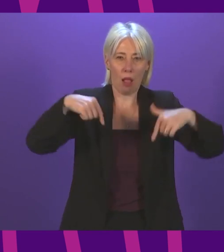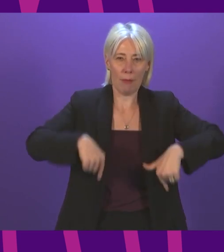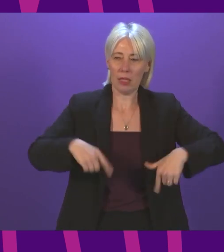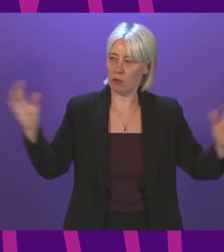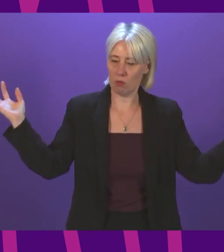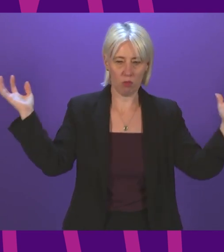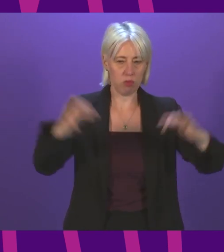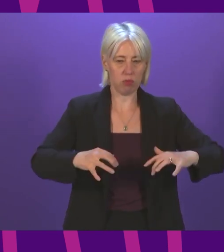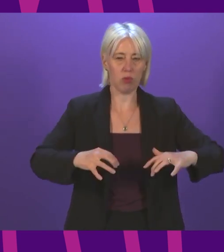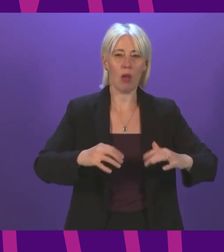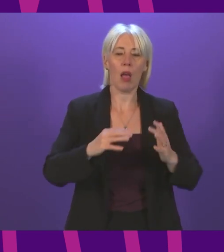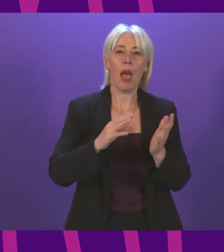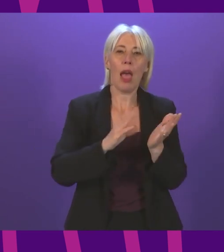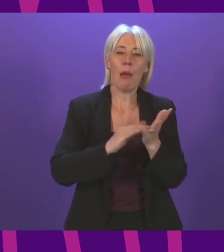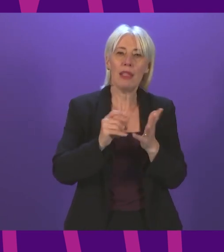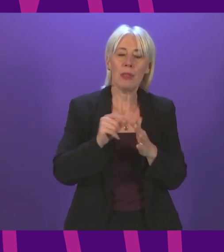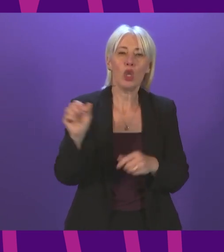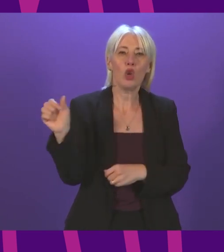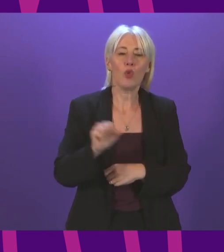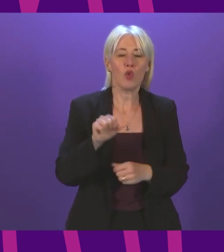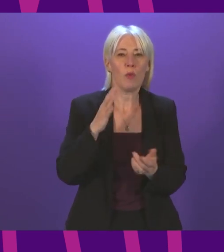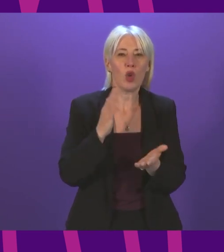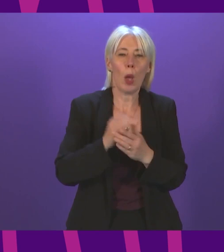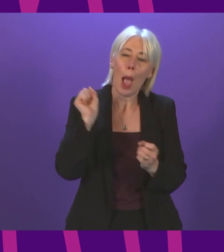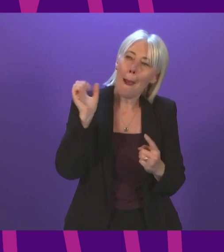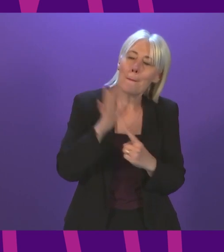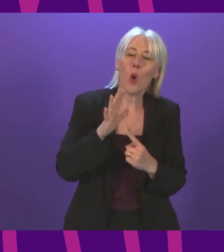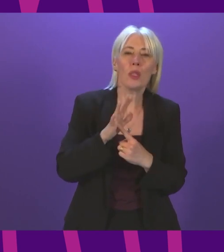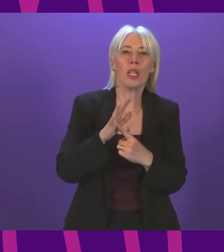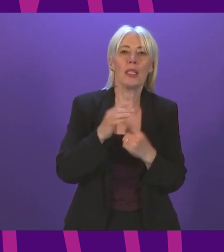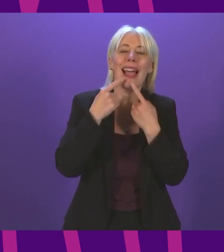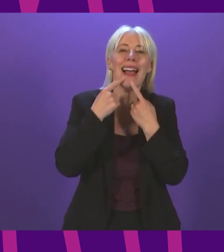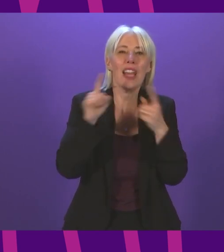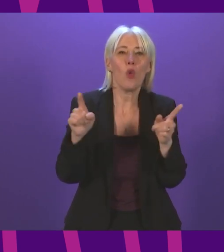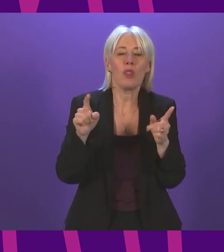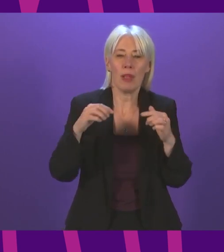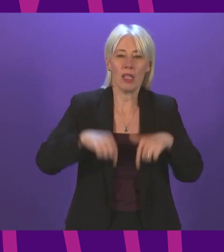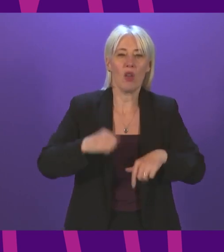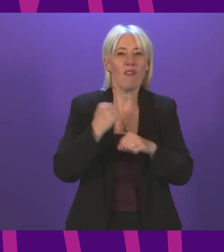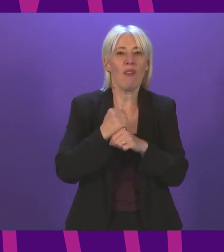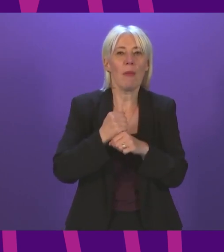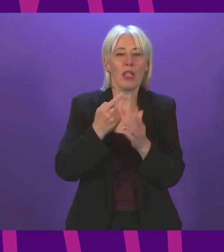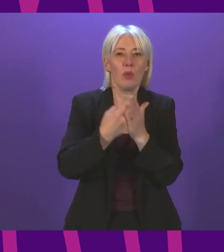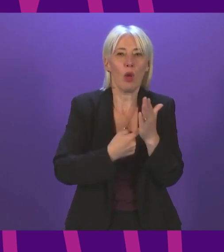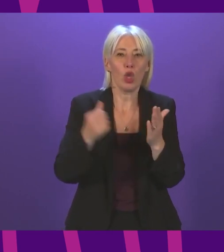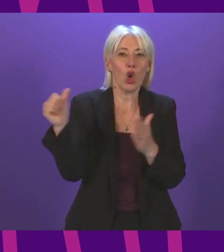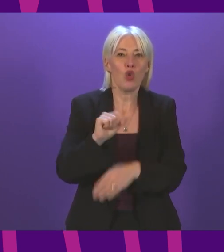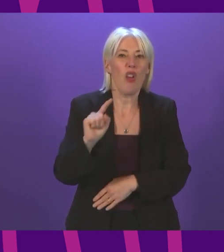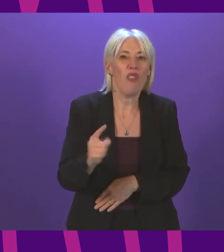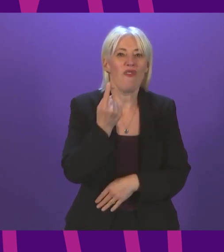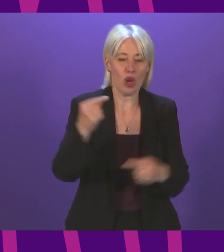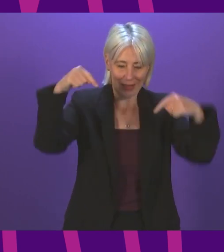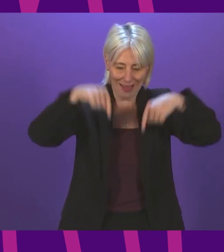ministers should ensure that important announcements of government policy are made in the first instance to the Parliament.